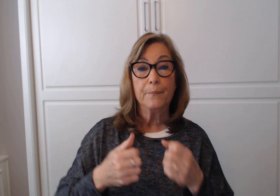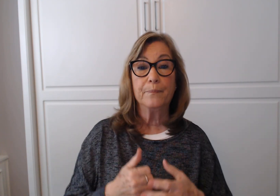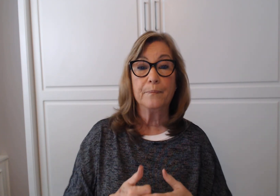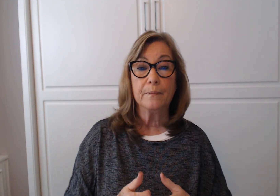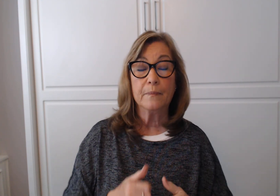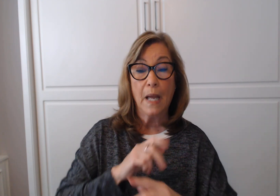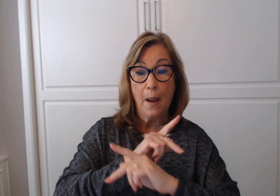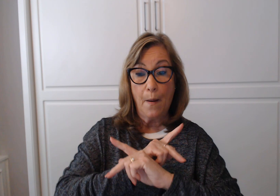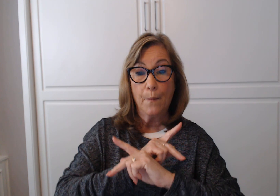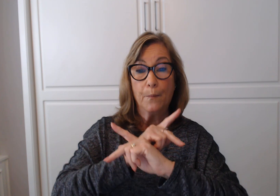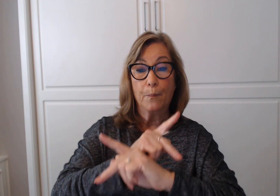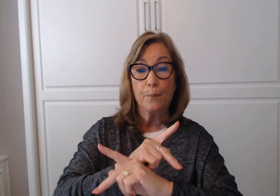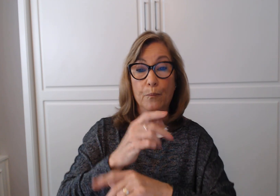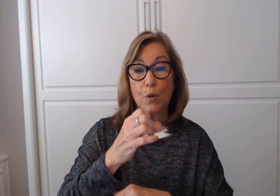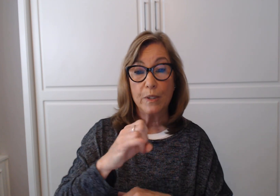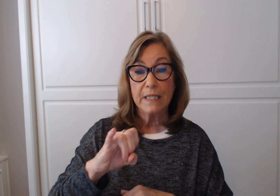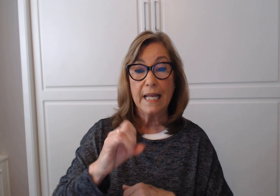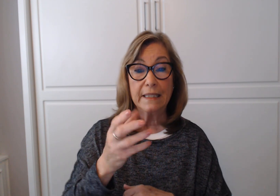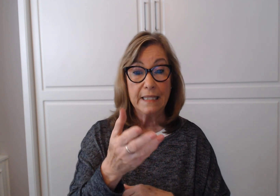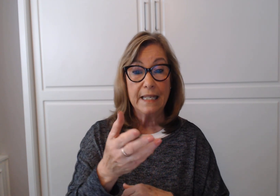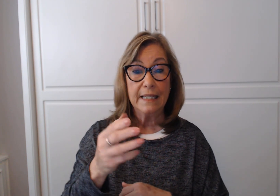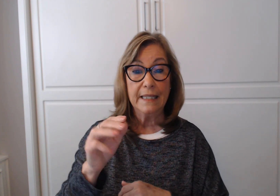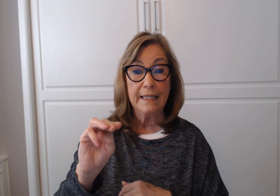Protecting them from harm.